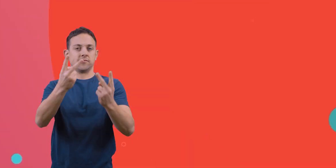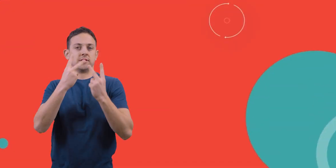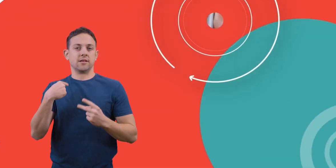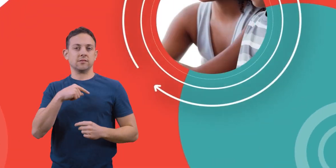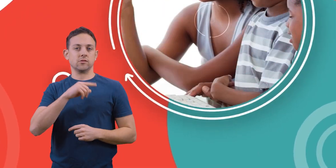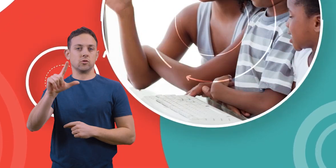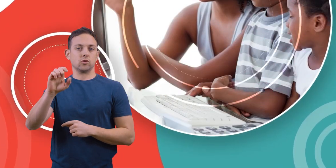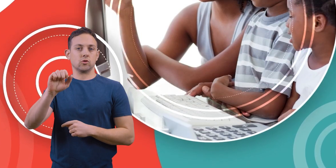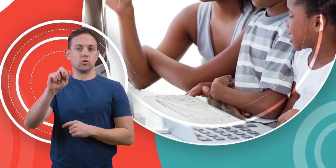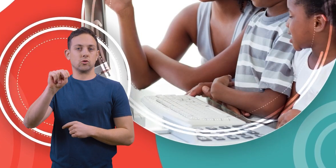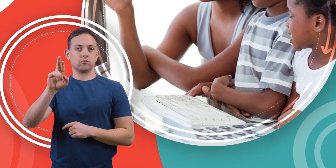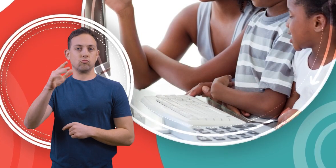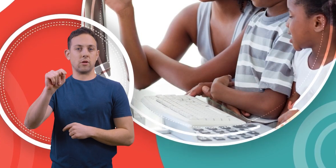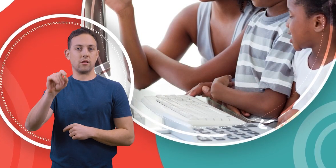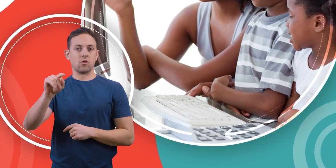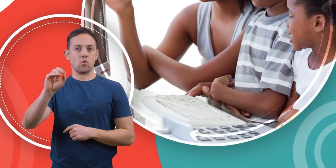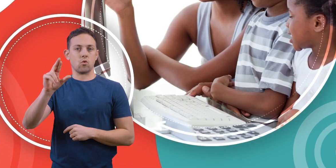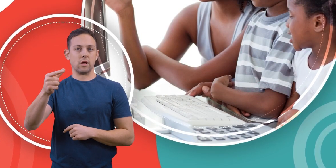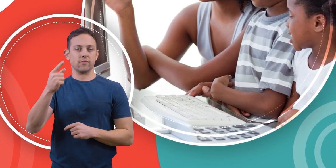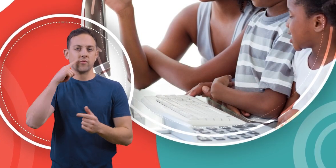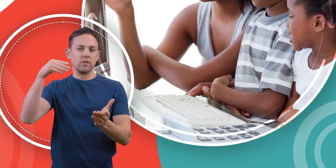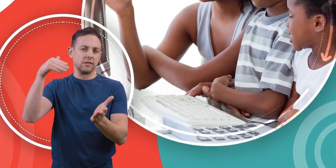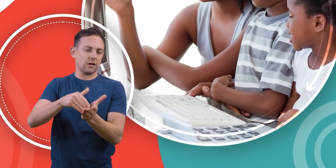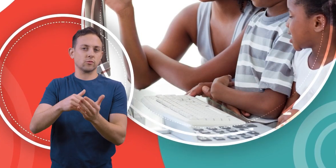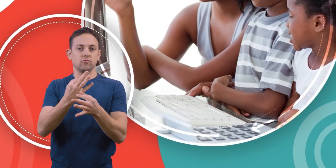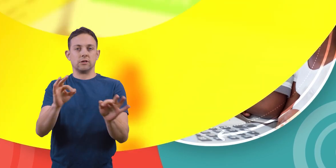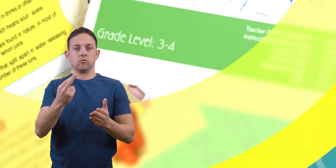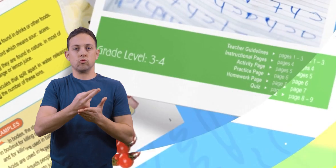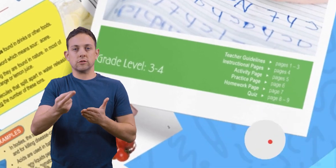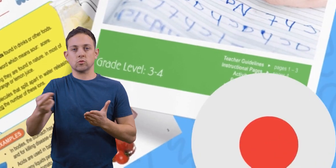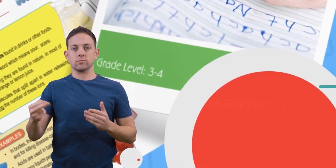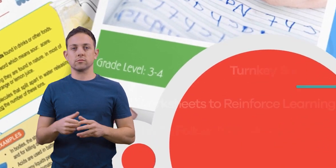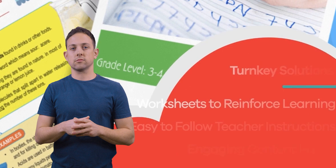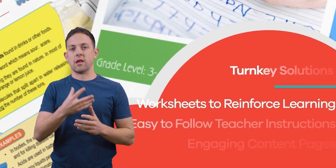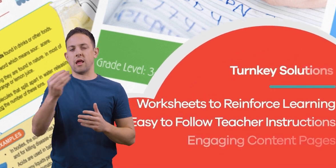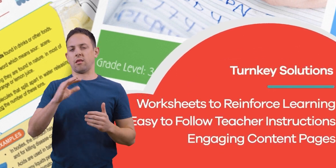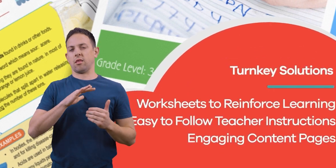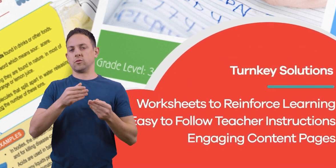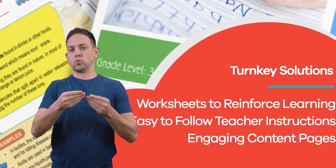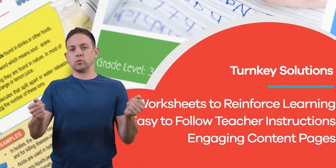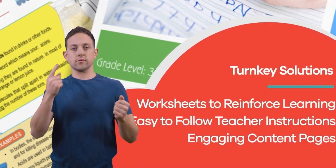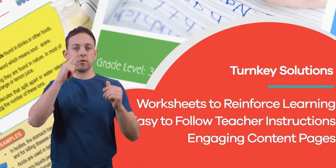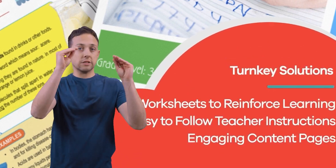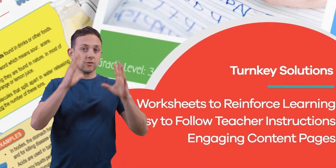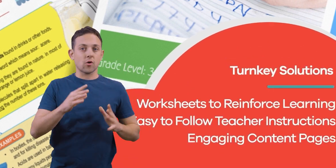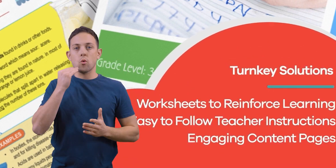learnbright.org for thousands of free resources and turnkey solutions for teachers and homeschoolers.